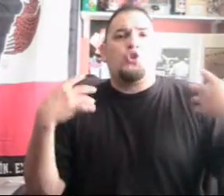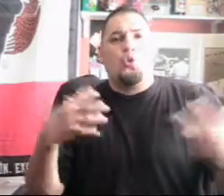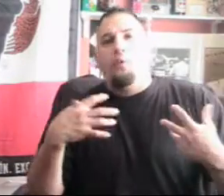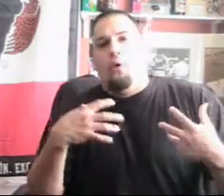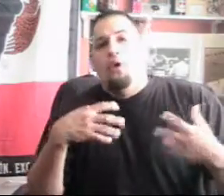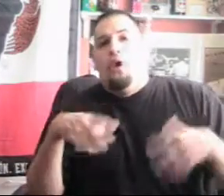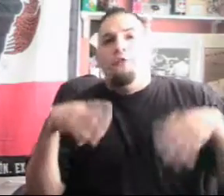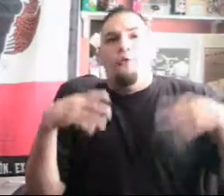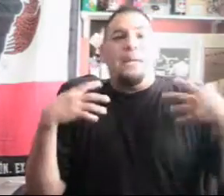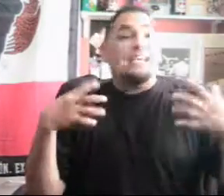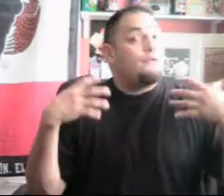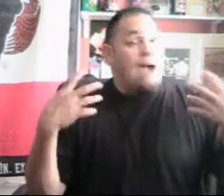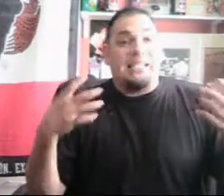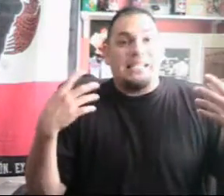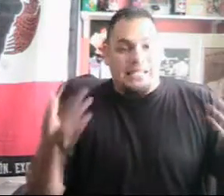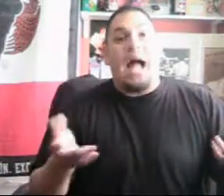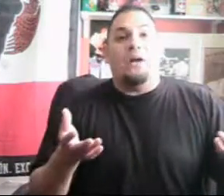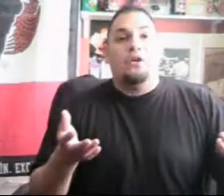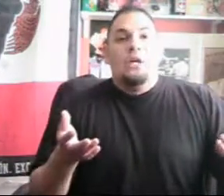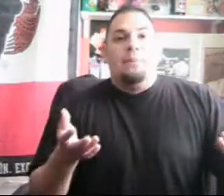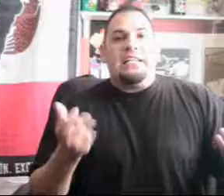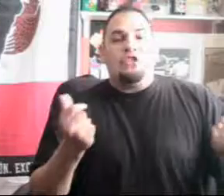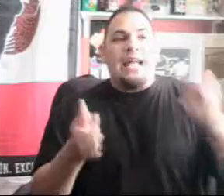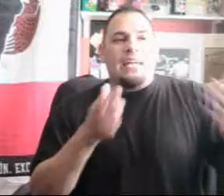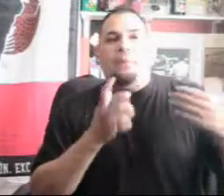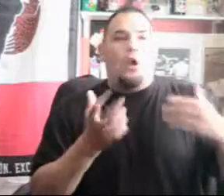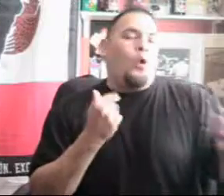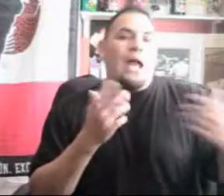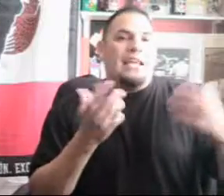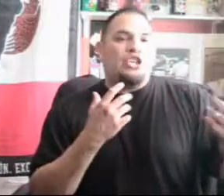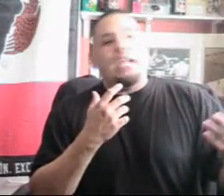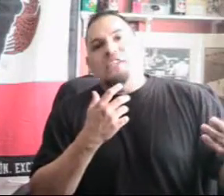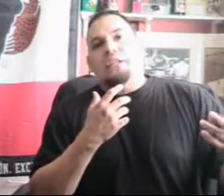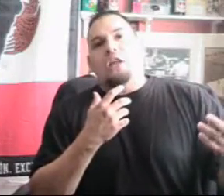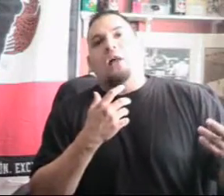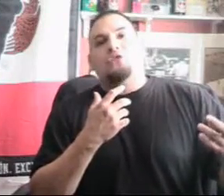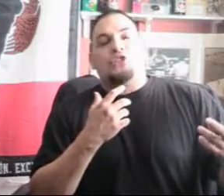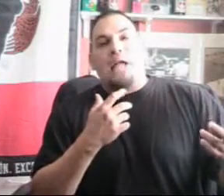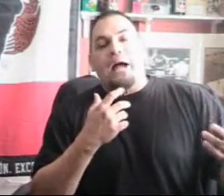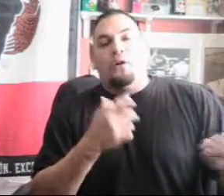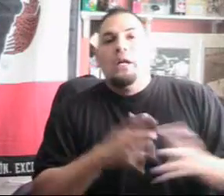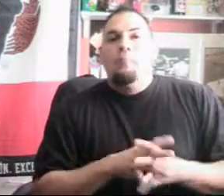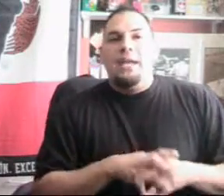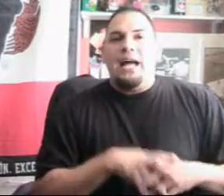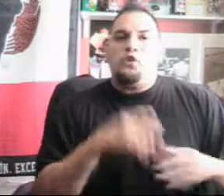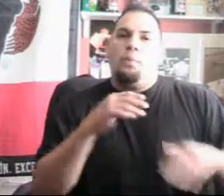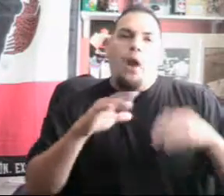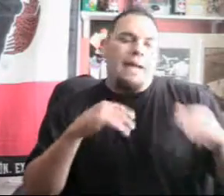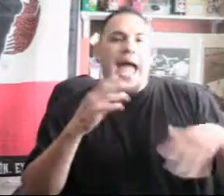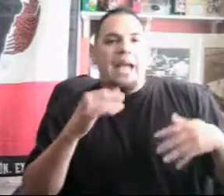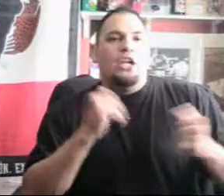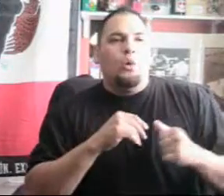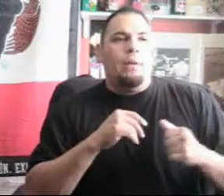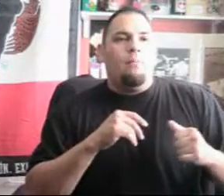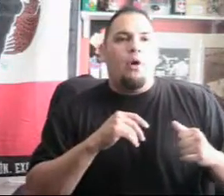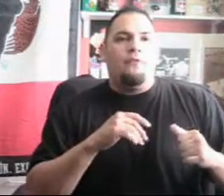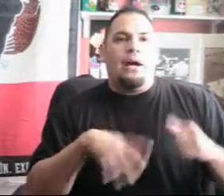suitable for his fight style. Because there's not going to be a whole lot of changing in Oscar's style. But Nacho would probably add a little bit more of a